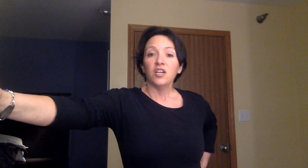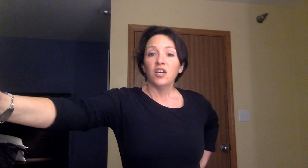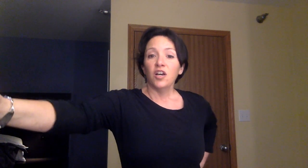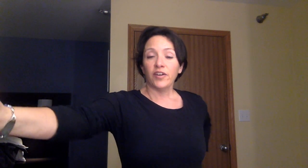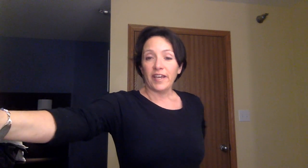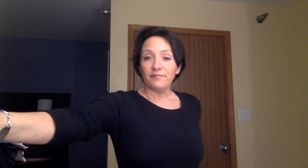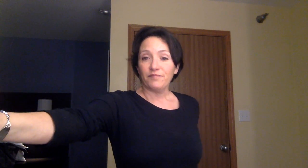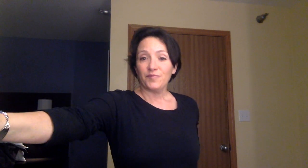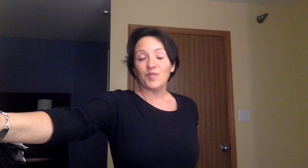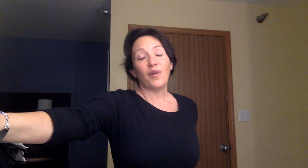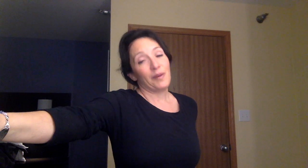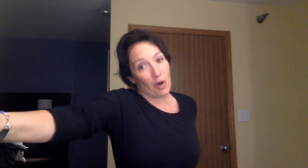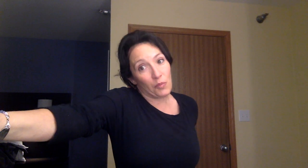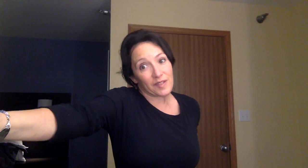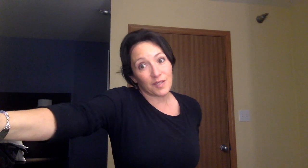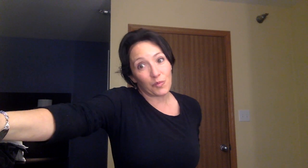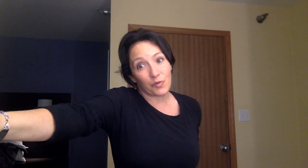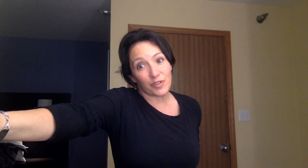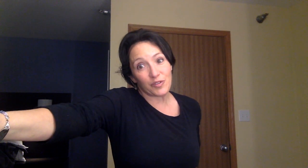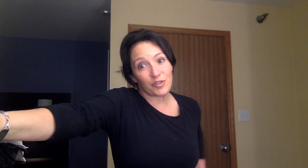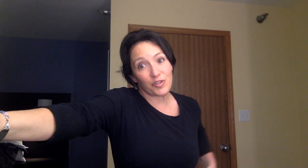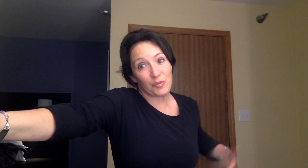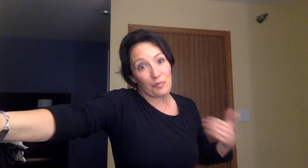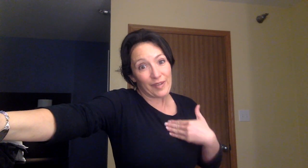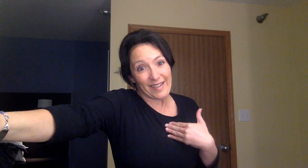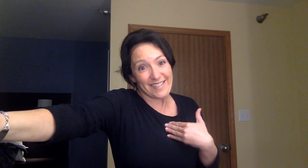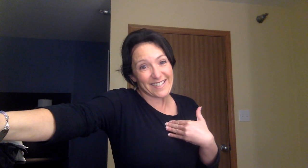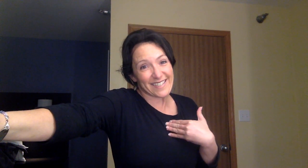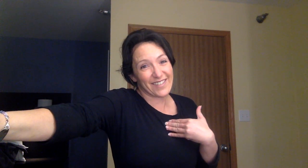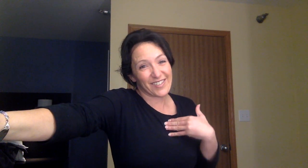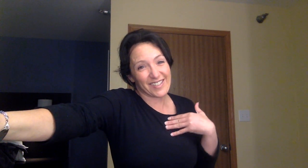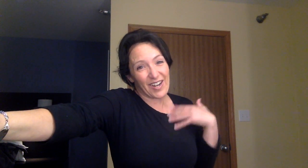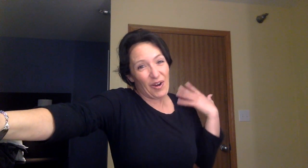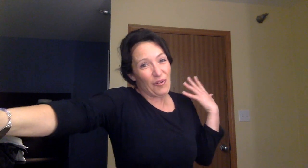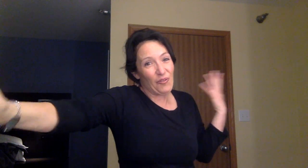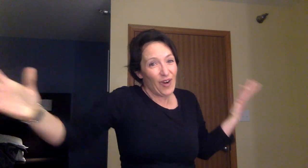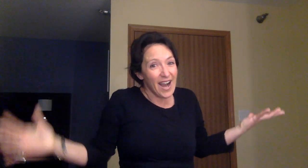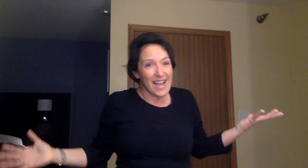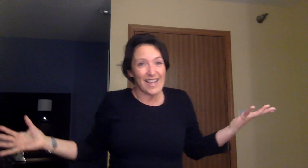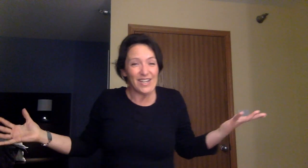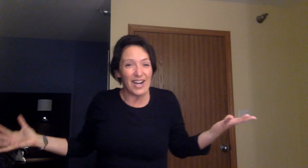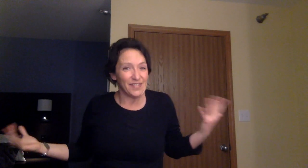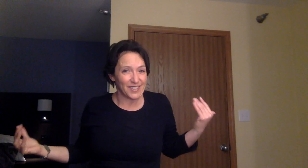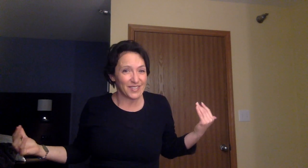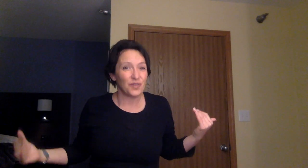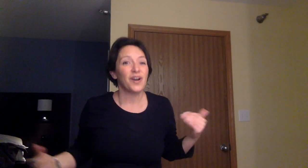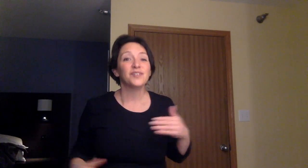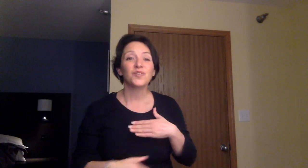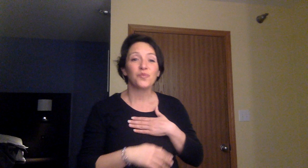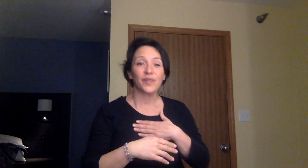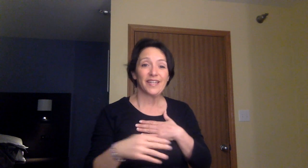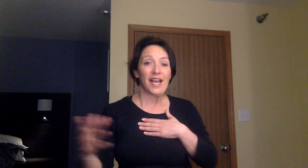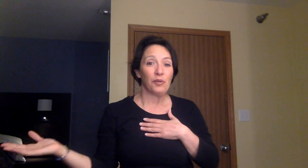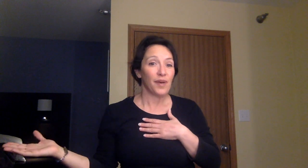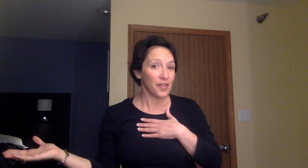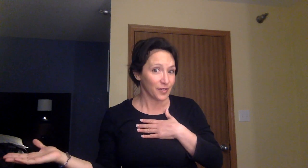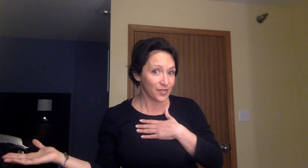Okay, so I'm hoping someone will research me to discover why I healed so well so that we can help others.